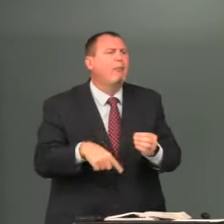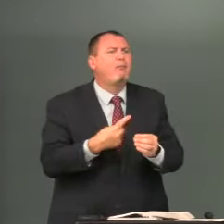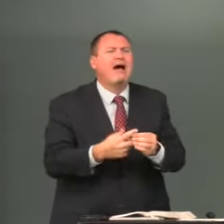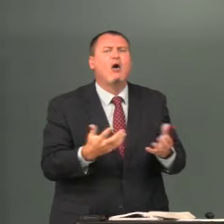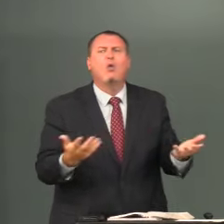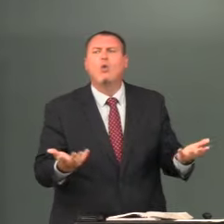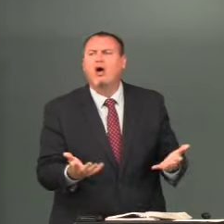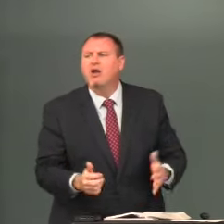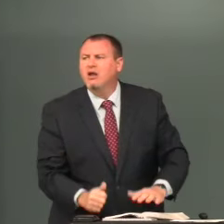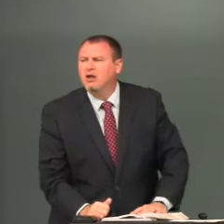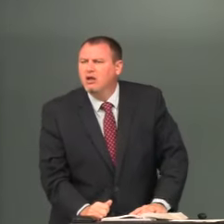says i am writing about